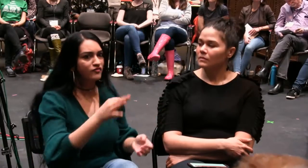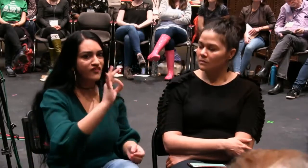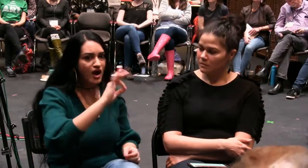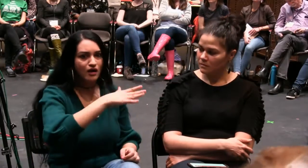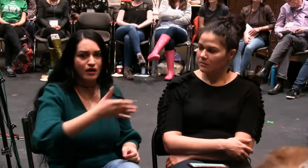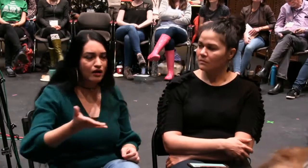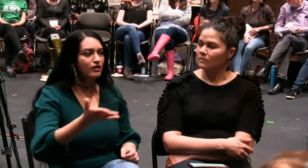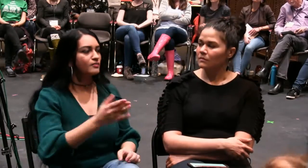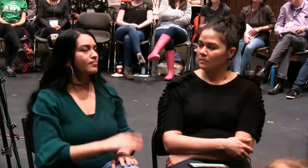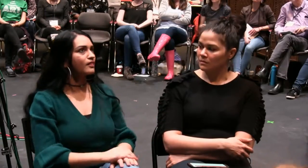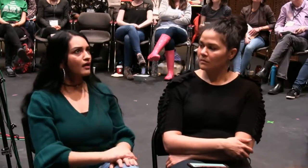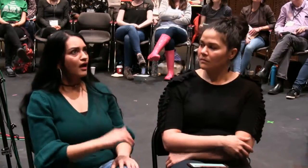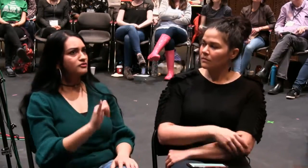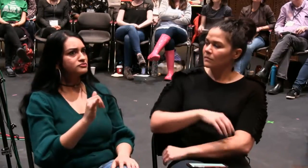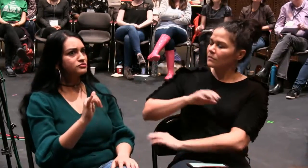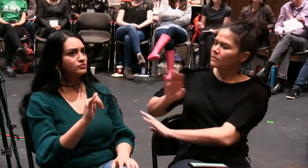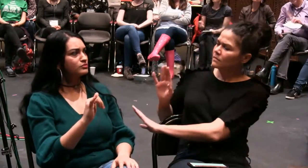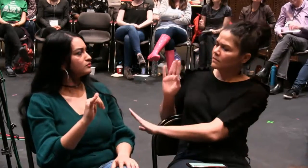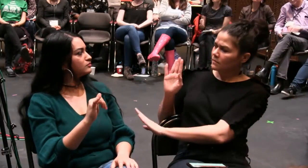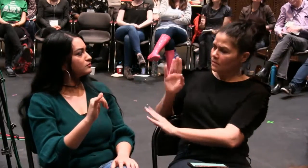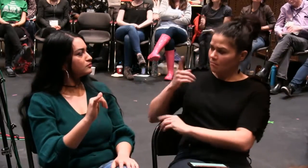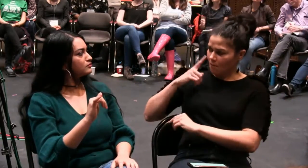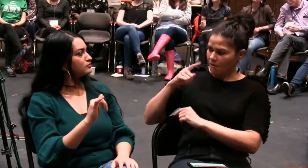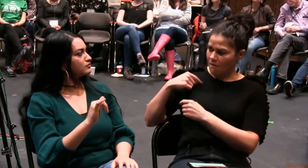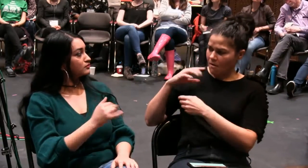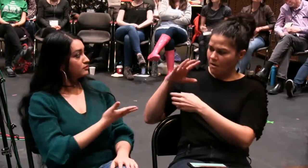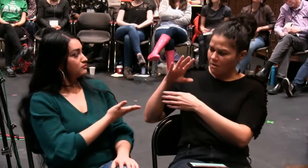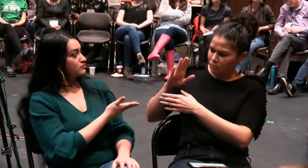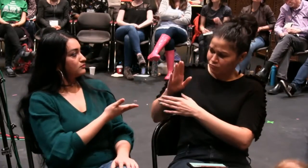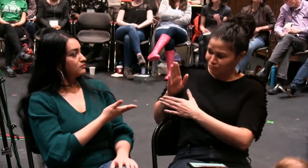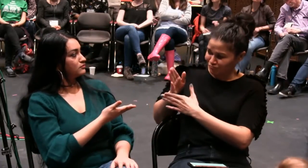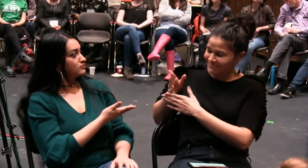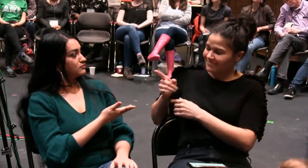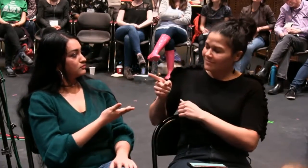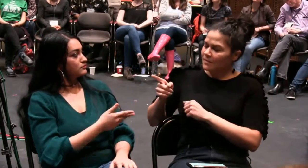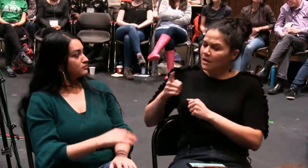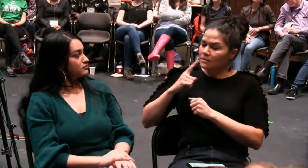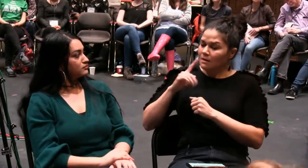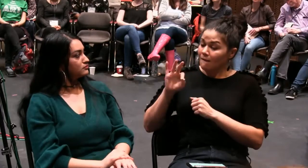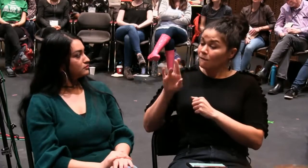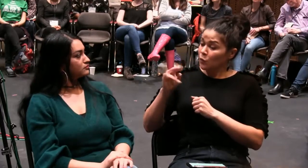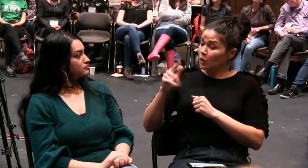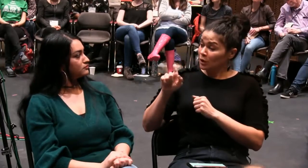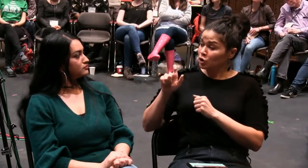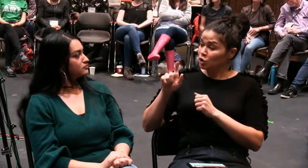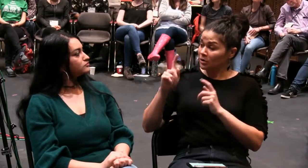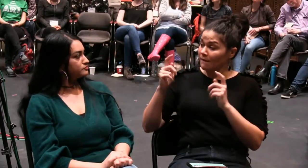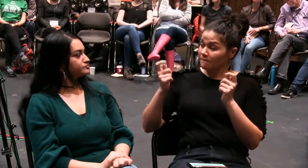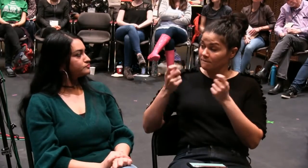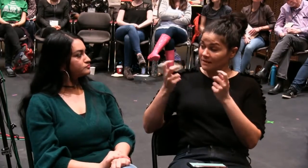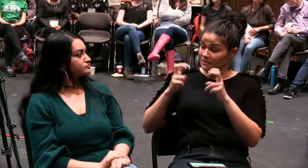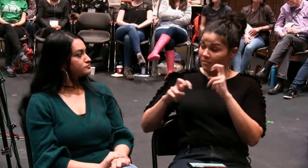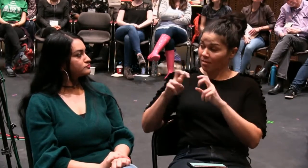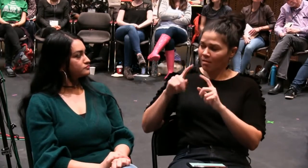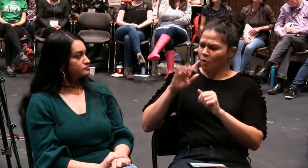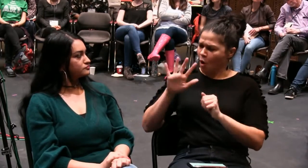to support deaf artists. They want to include deaf artists in that diversity. If I may,